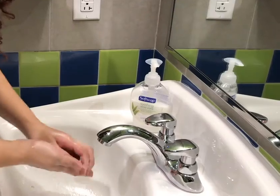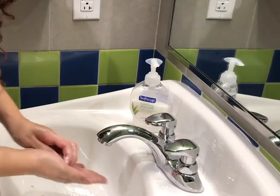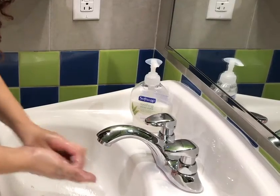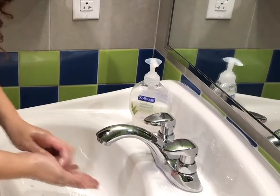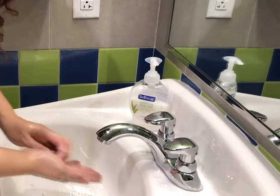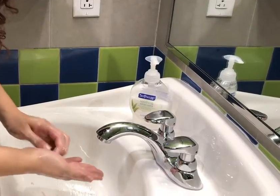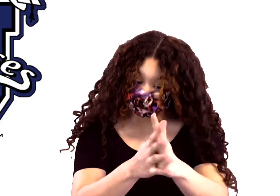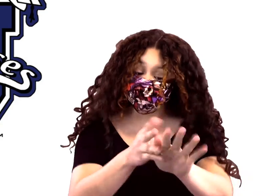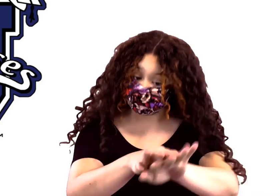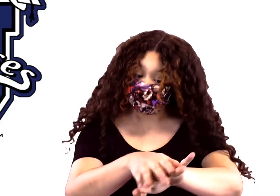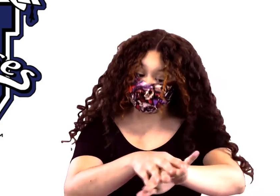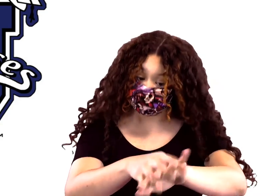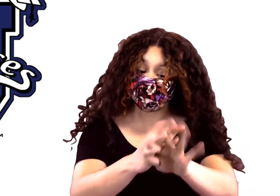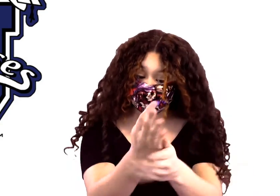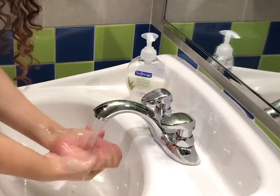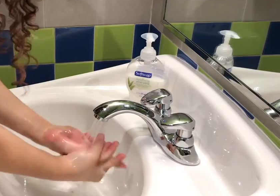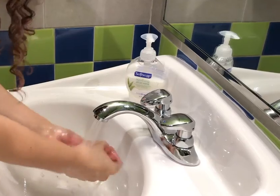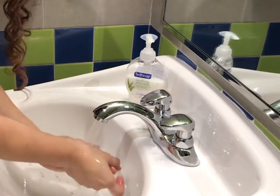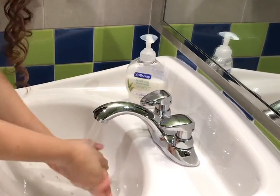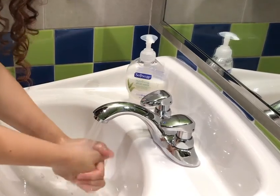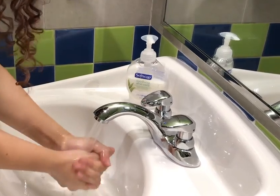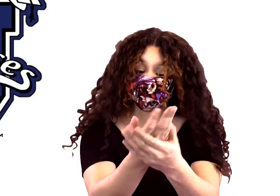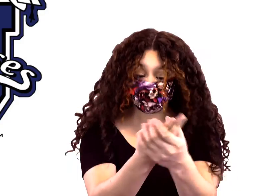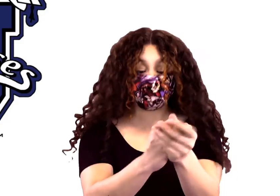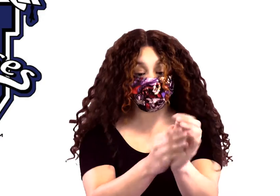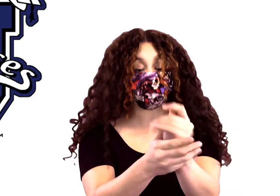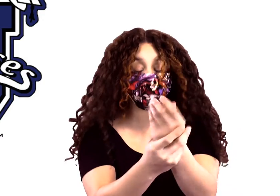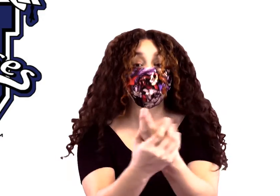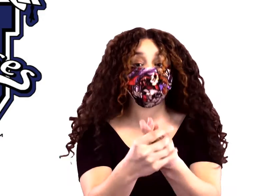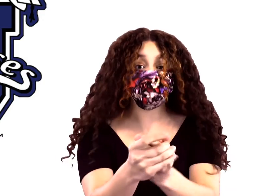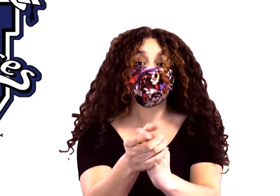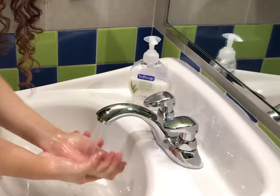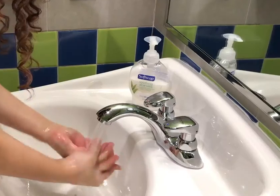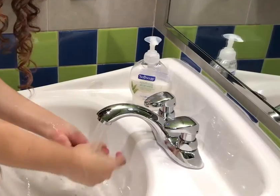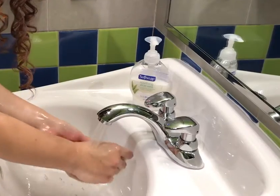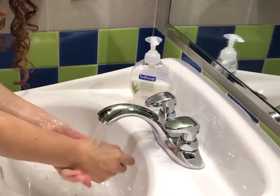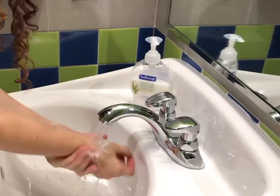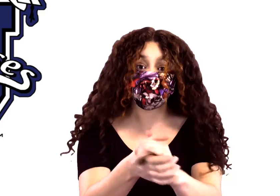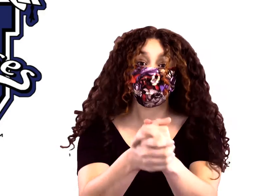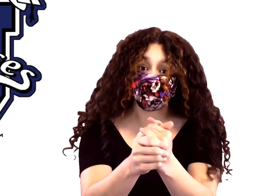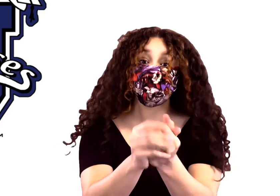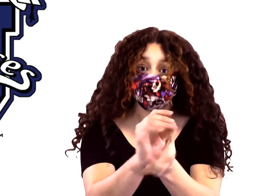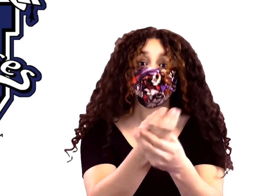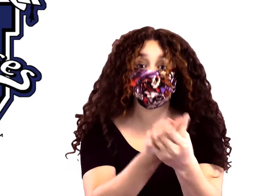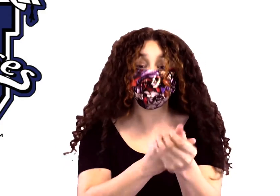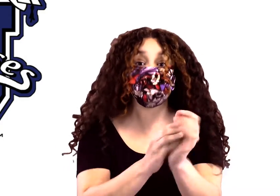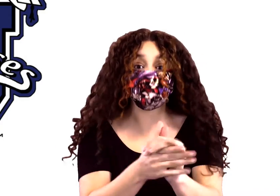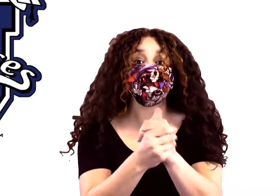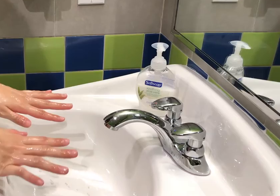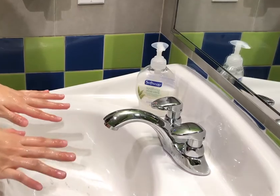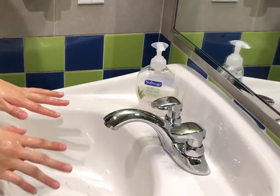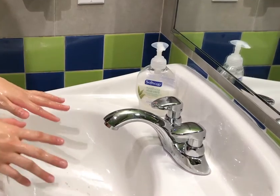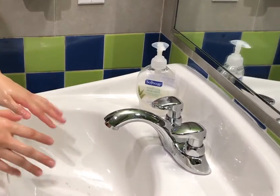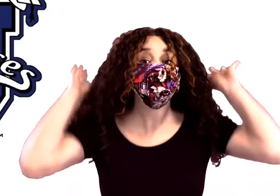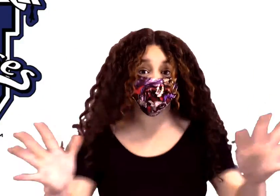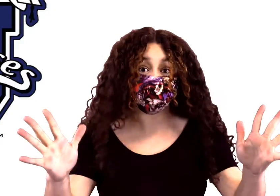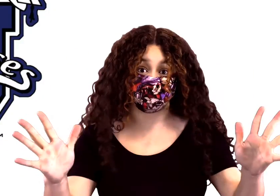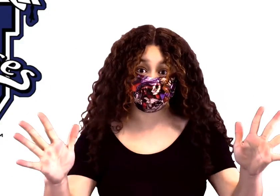7 8 9 10 11 12 13 14 15 16 17 18 19 20